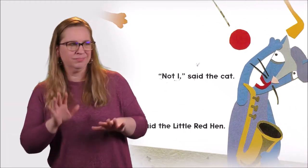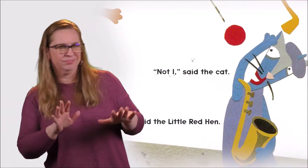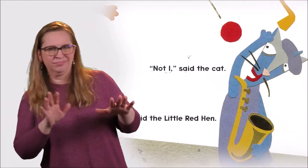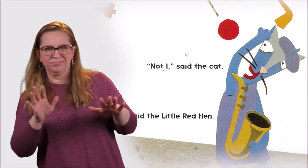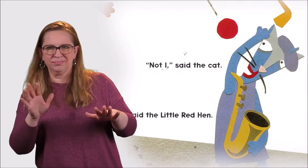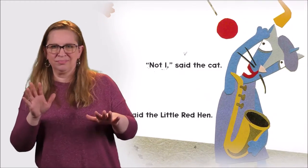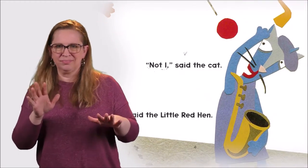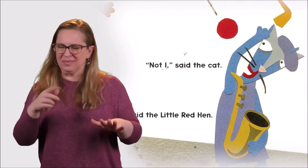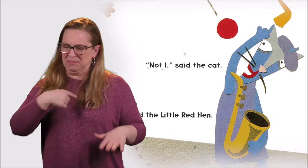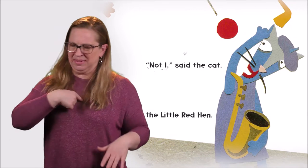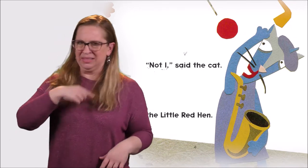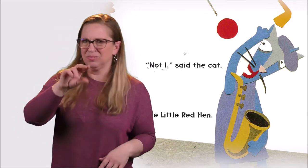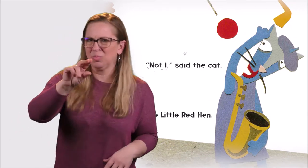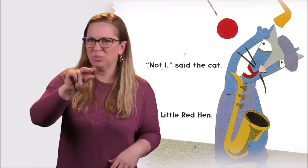Not I, said the cat.